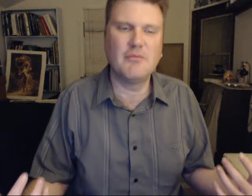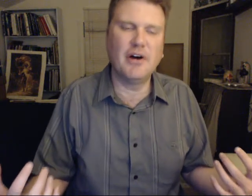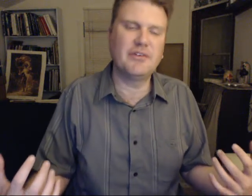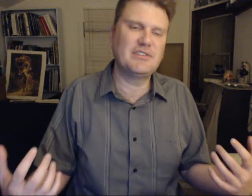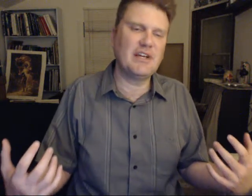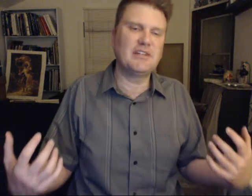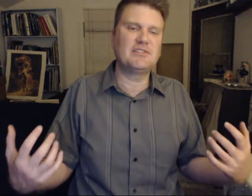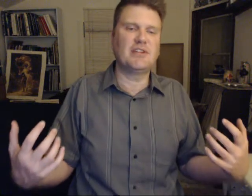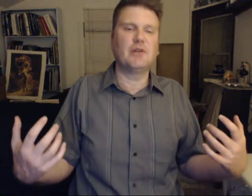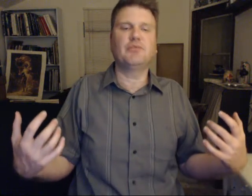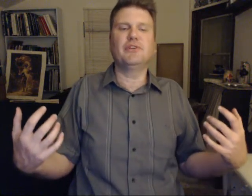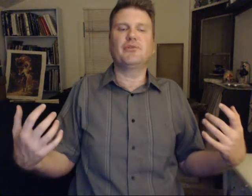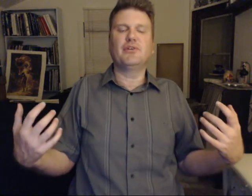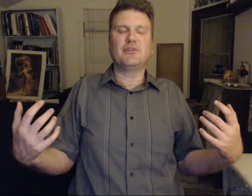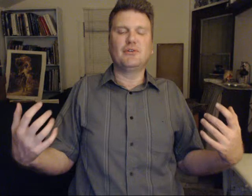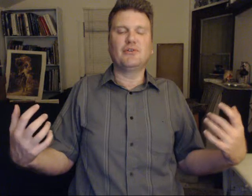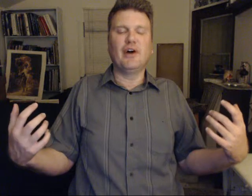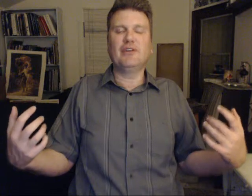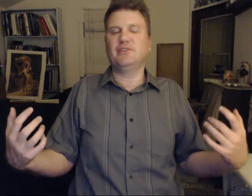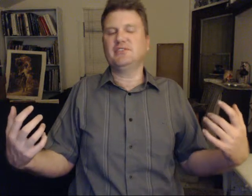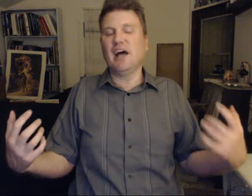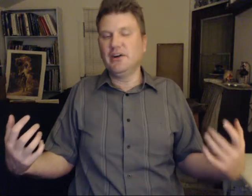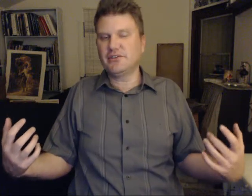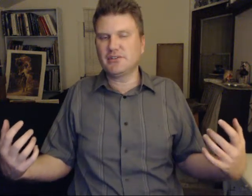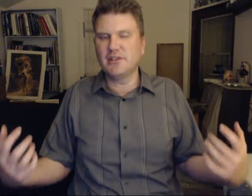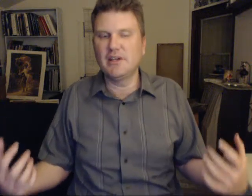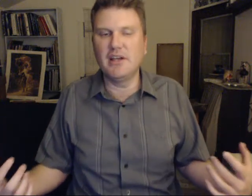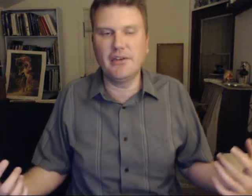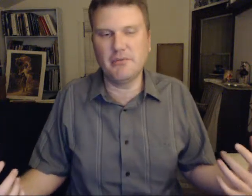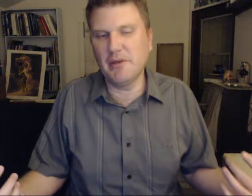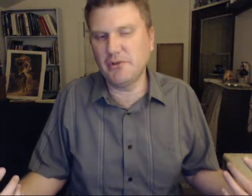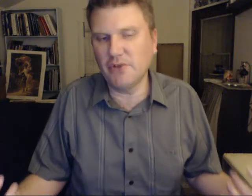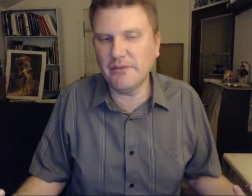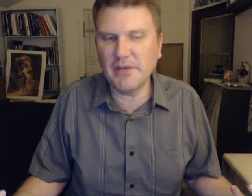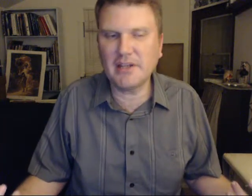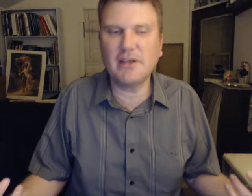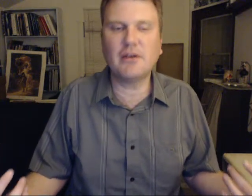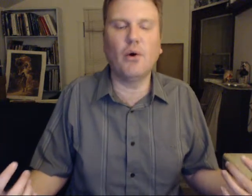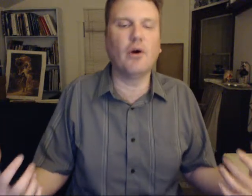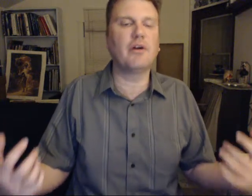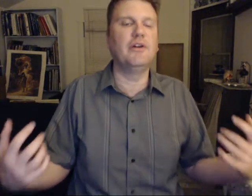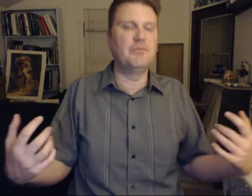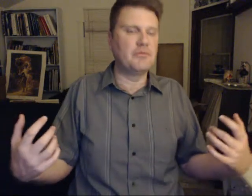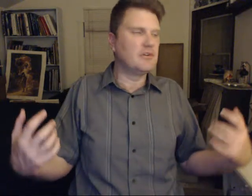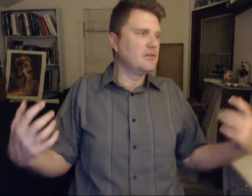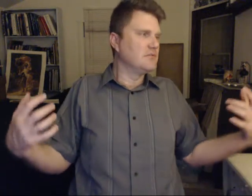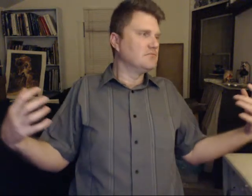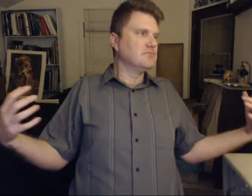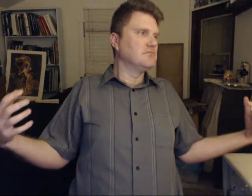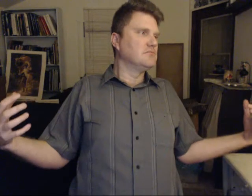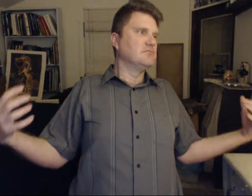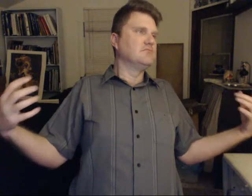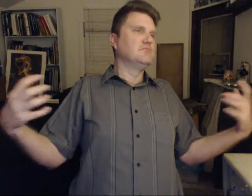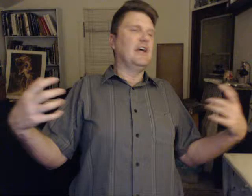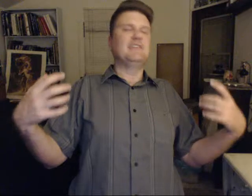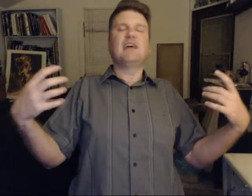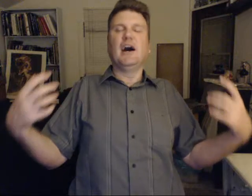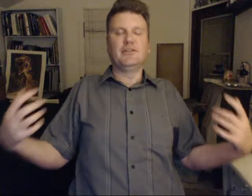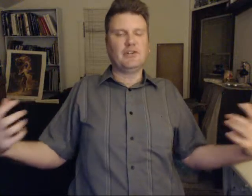But understand, it's another place where you can utilize your talents. Either maybe lovemaking, or a talent of